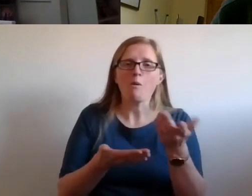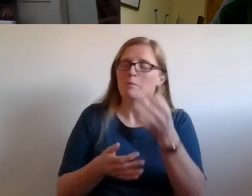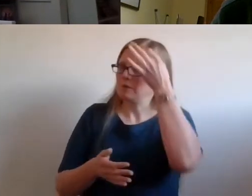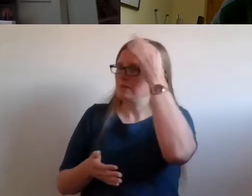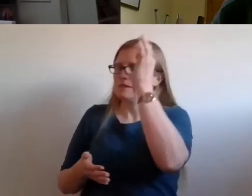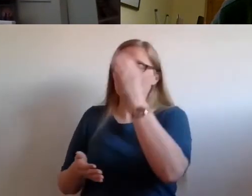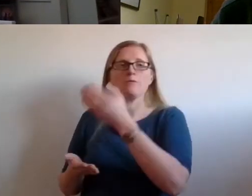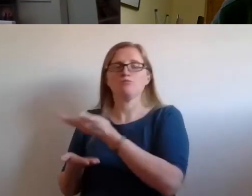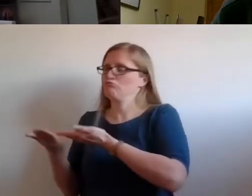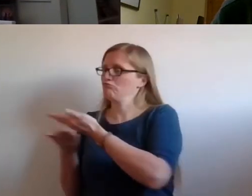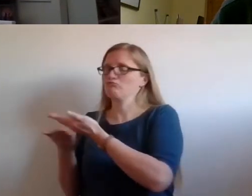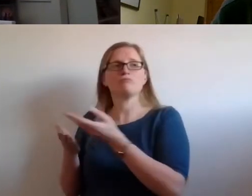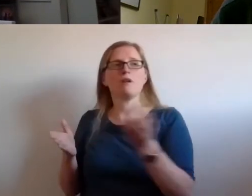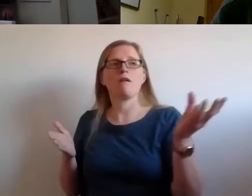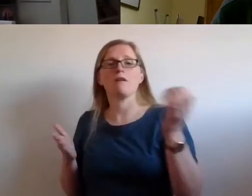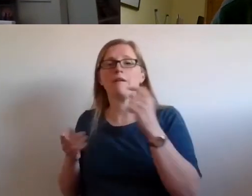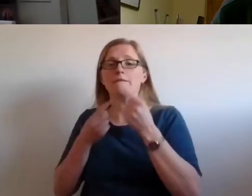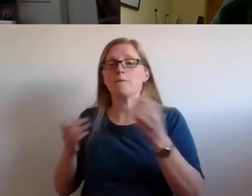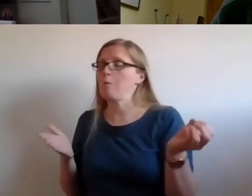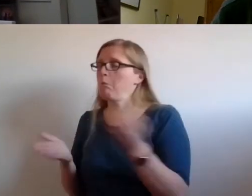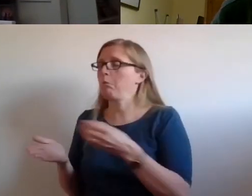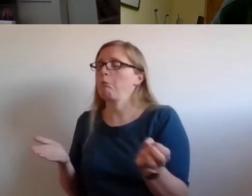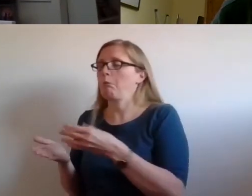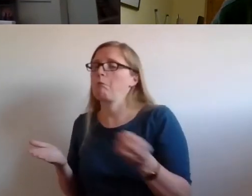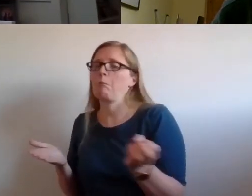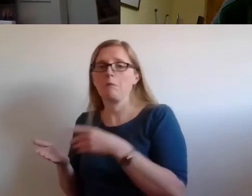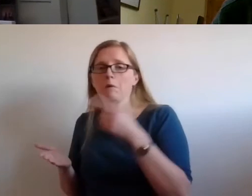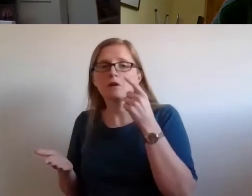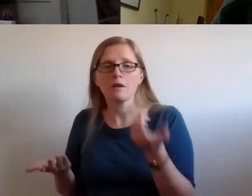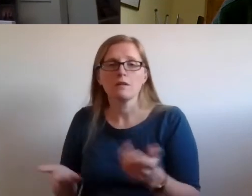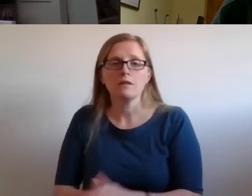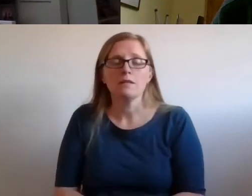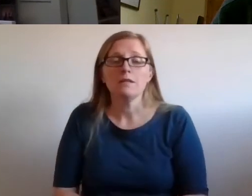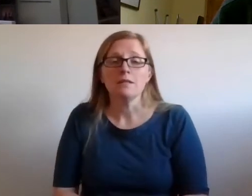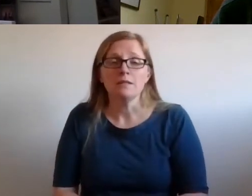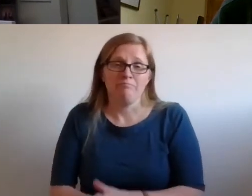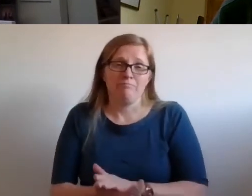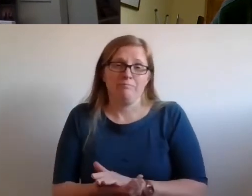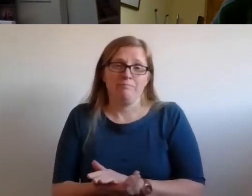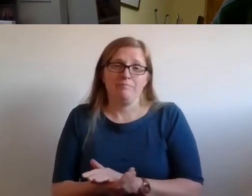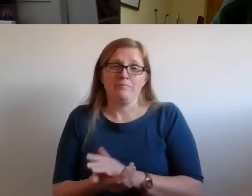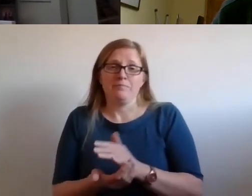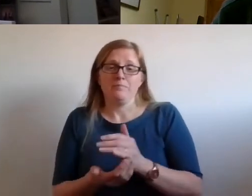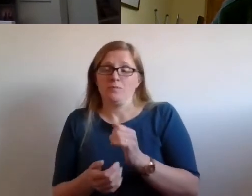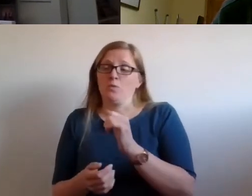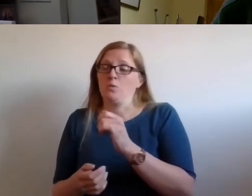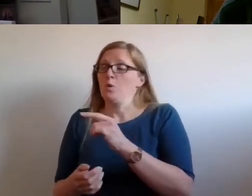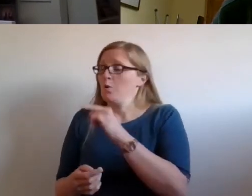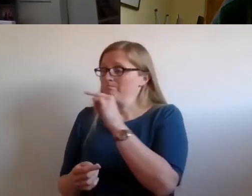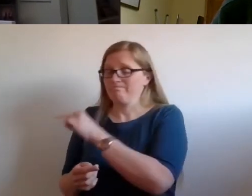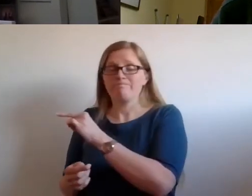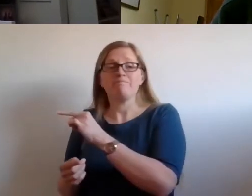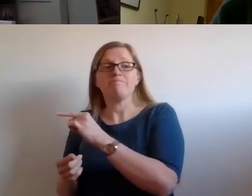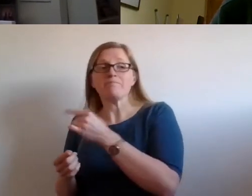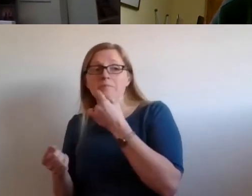Council to ensure that the housing conditions that were going to be improved through the resource allocation had to